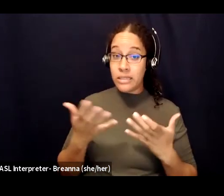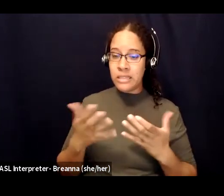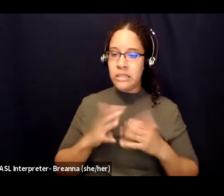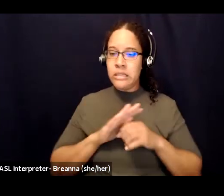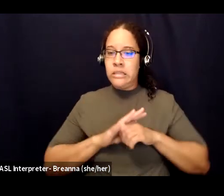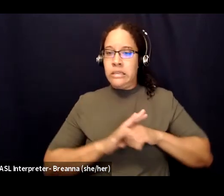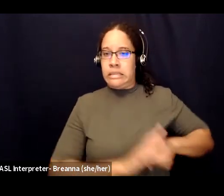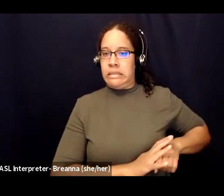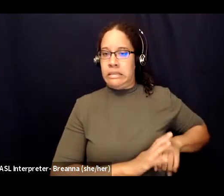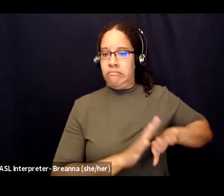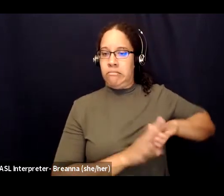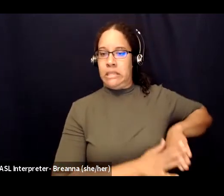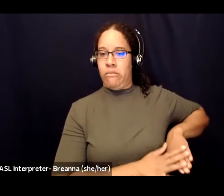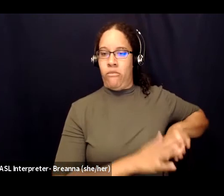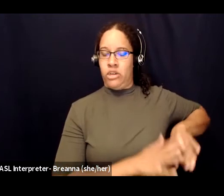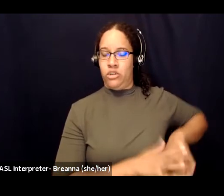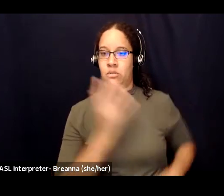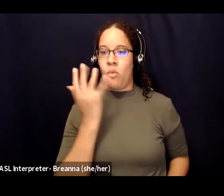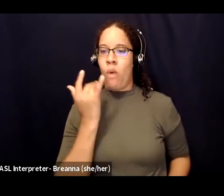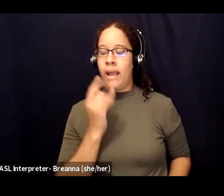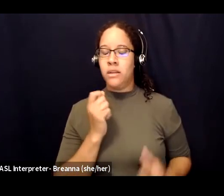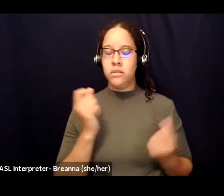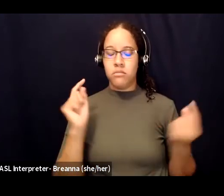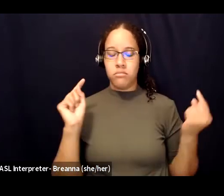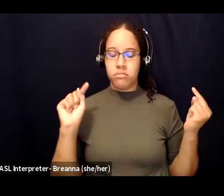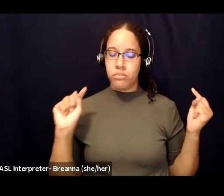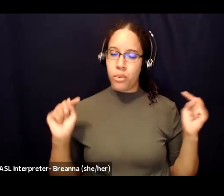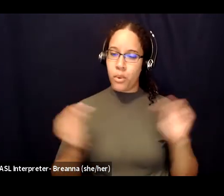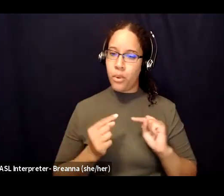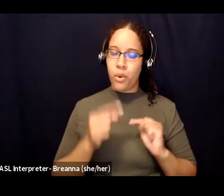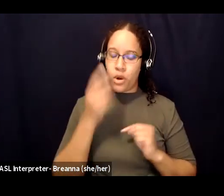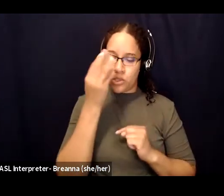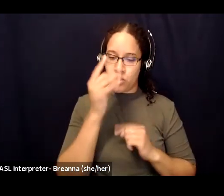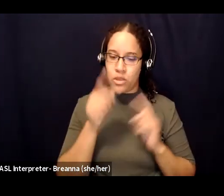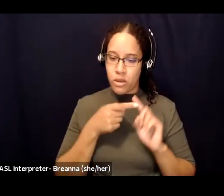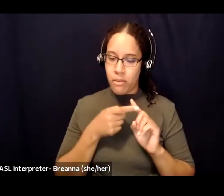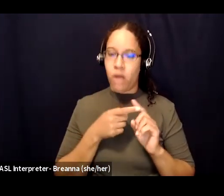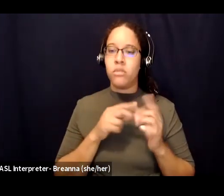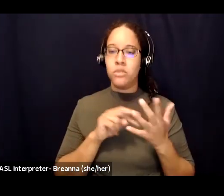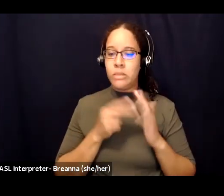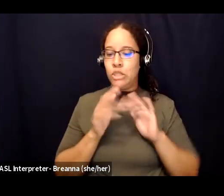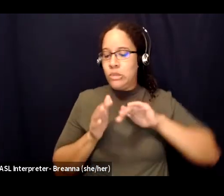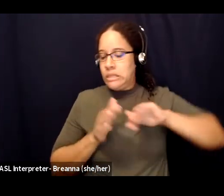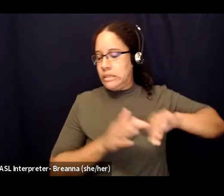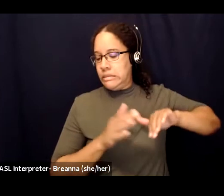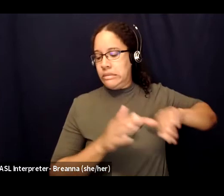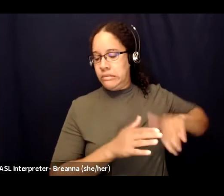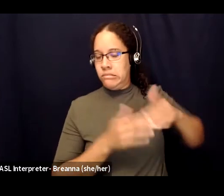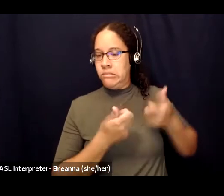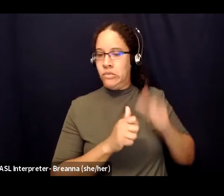painful to think about so if you are someone who hasn't thought about your experiences it could be difficult for you to share them